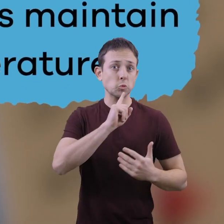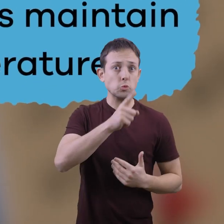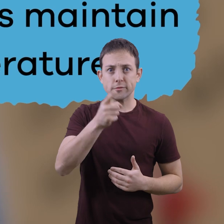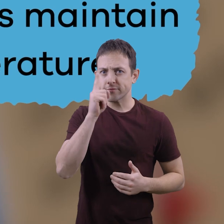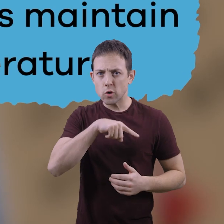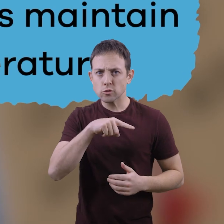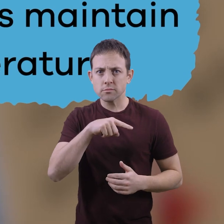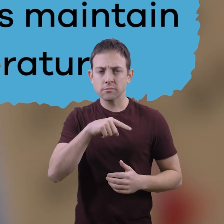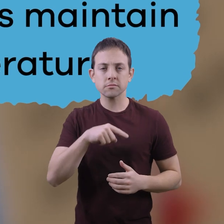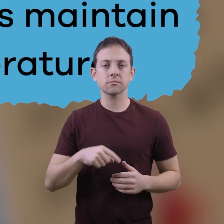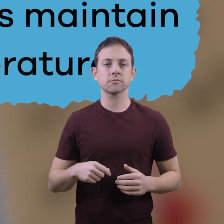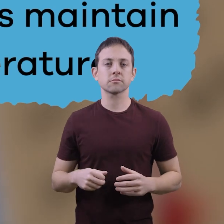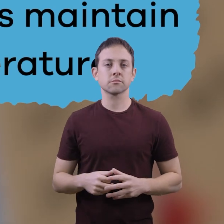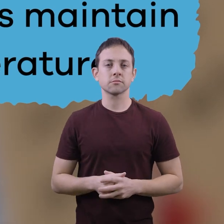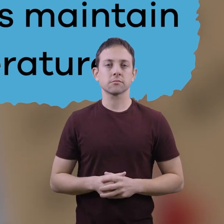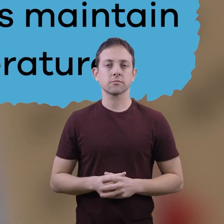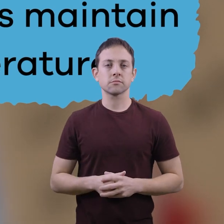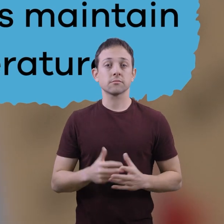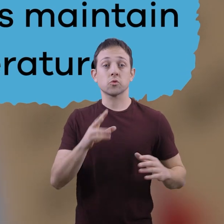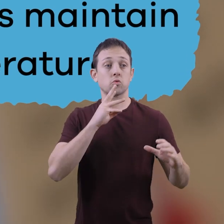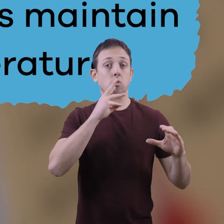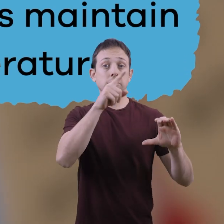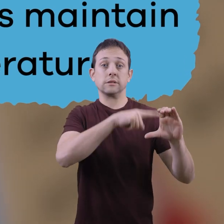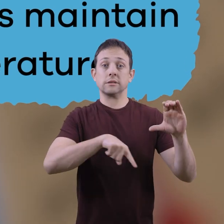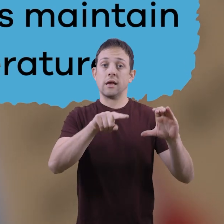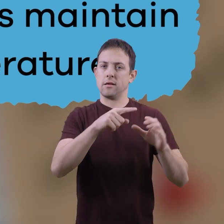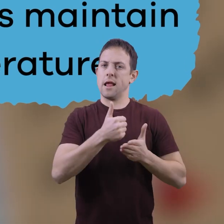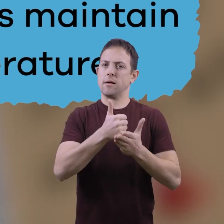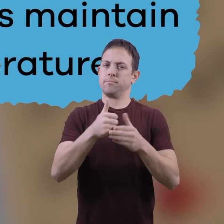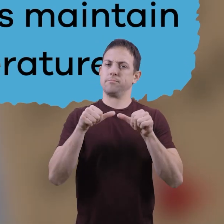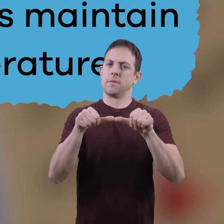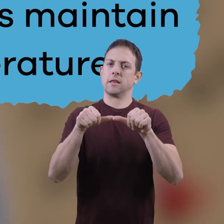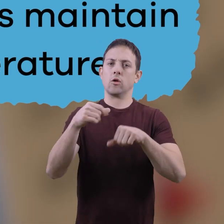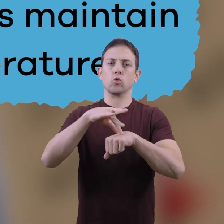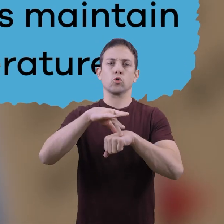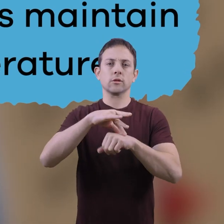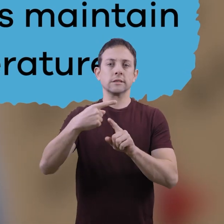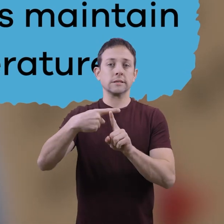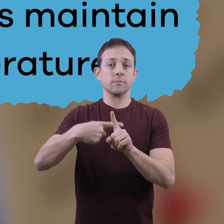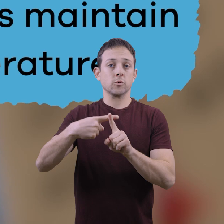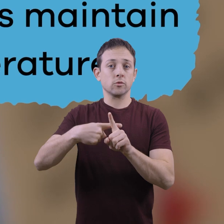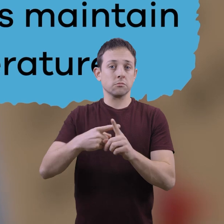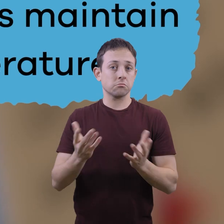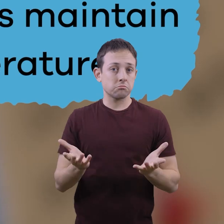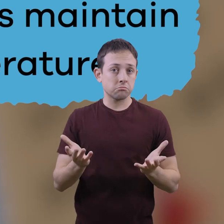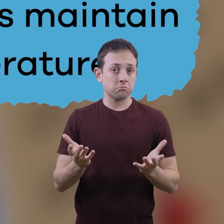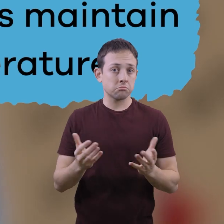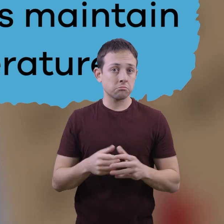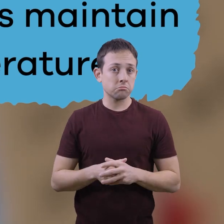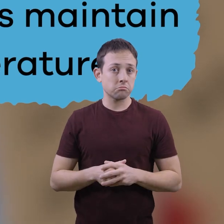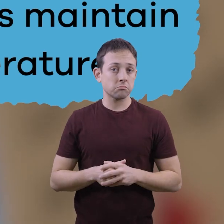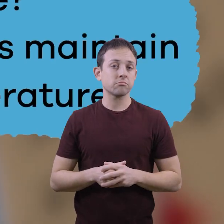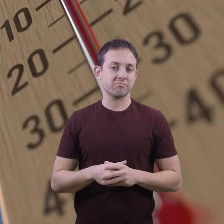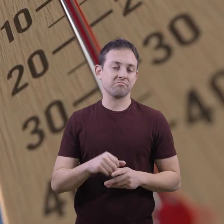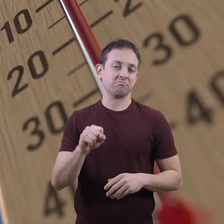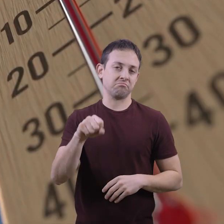false? The water cycle helps maintain the earth's temperature. That is true.